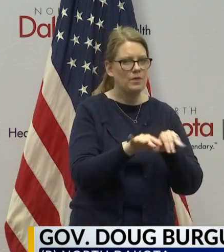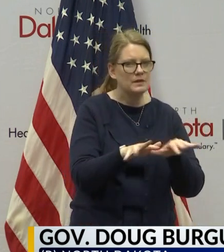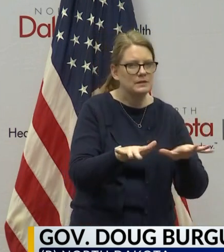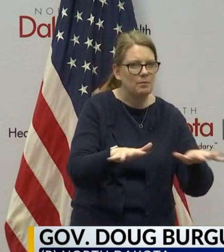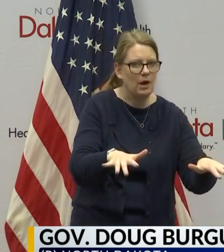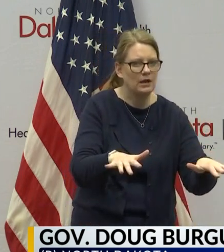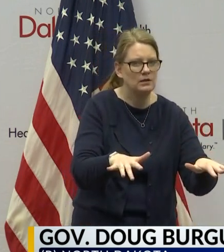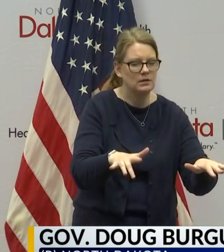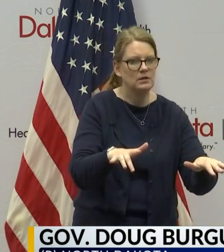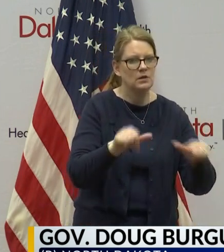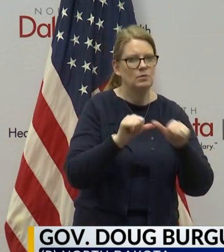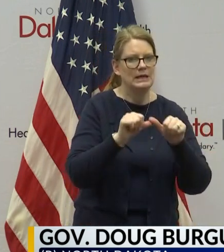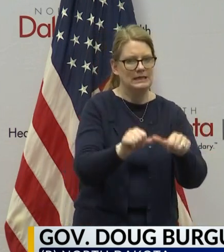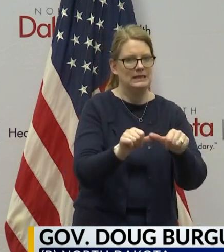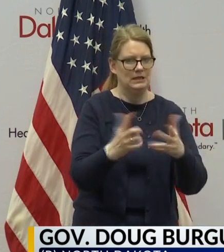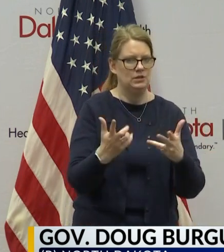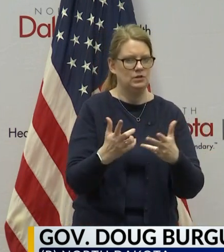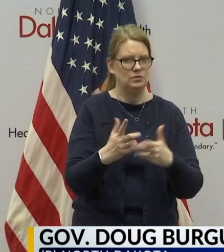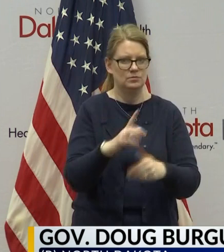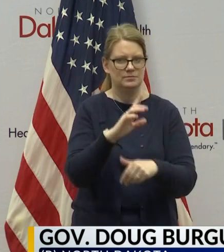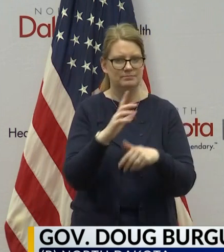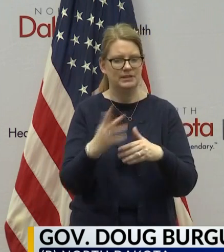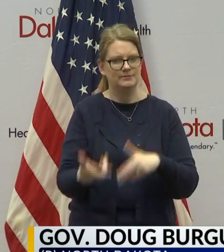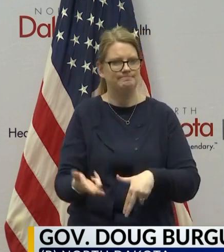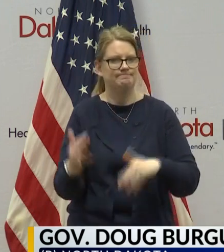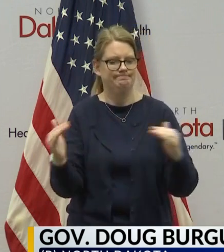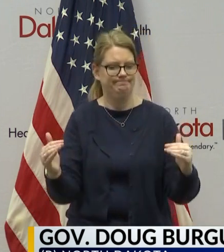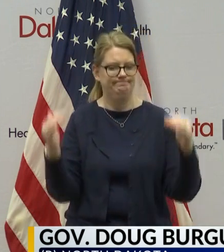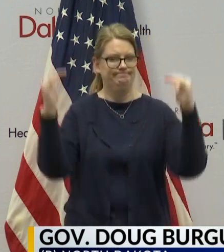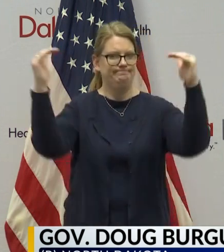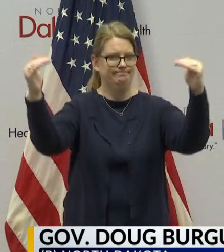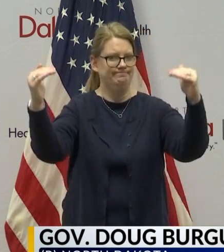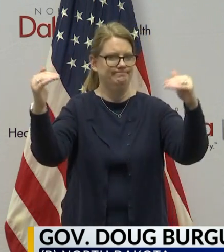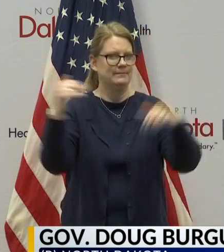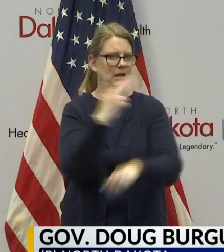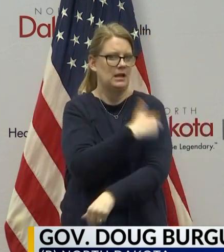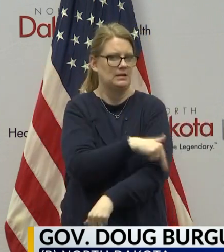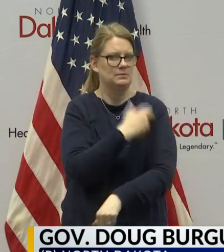while we continue to build and expand our hospital capacity.